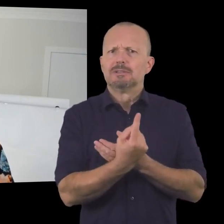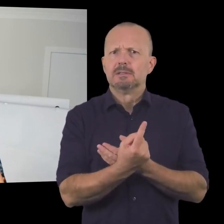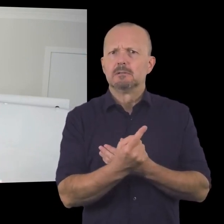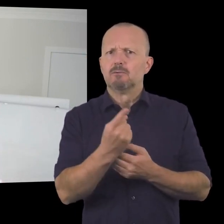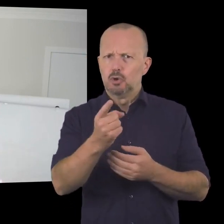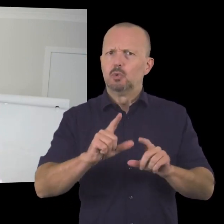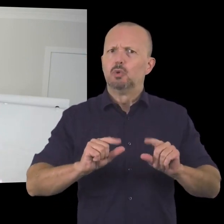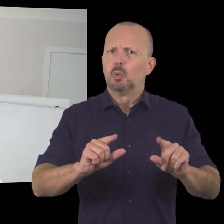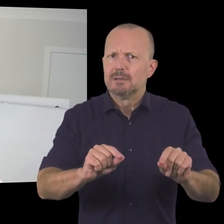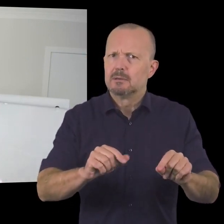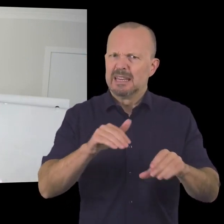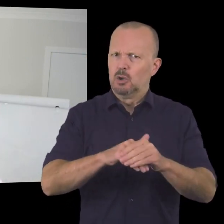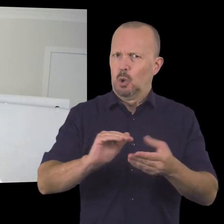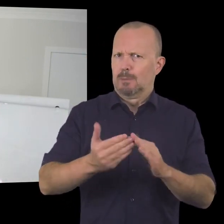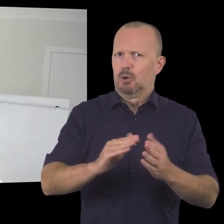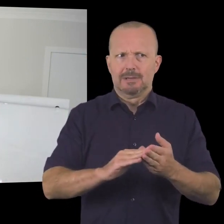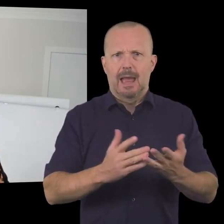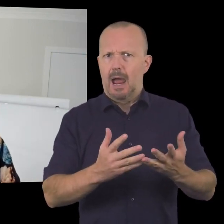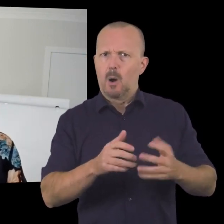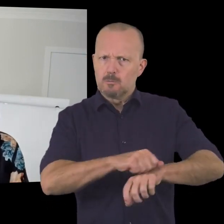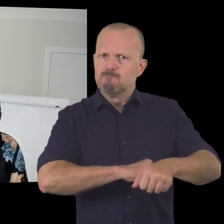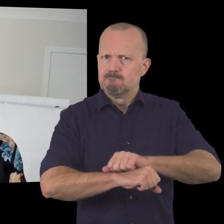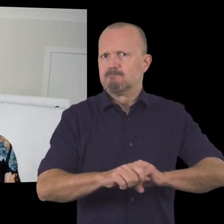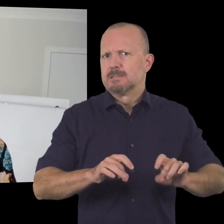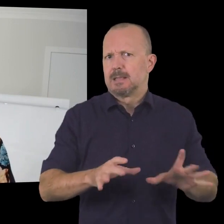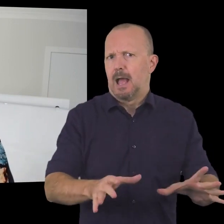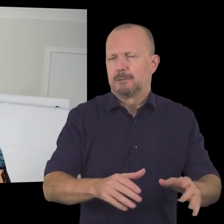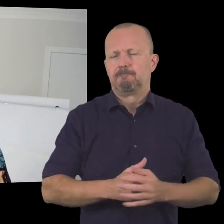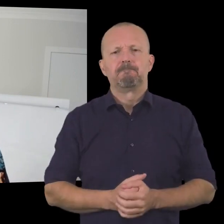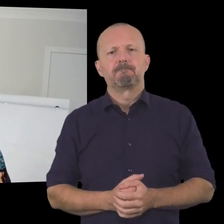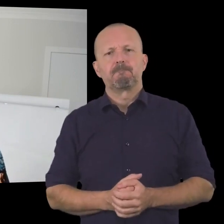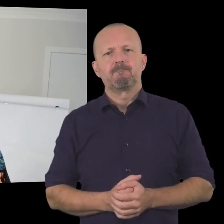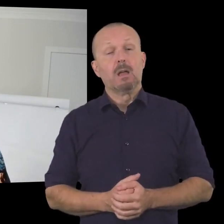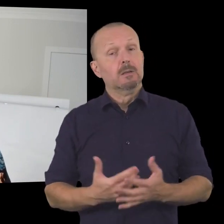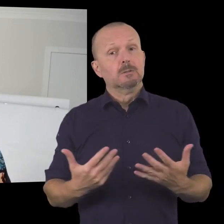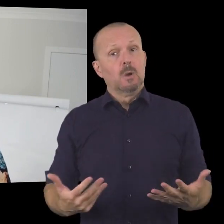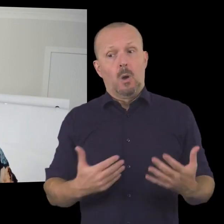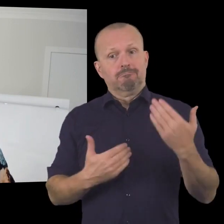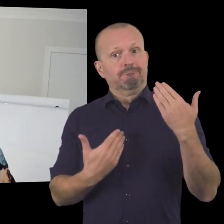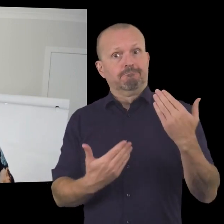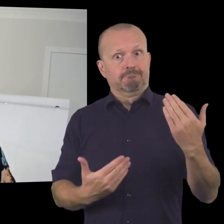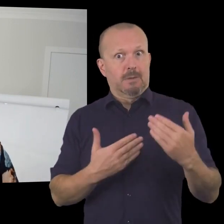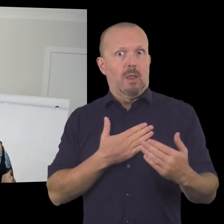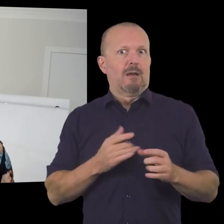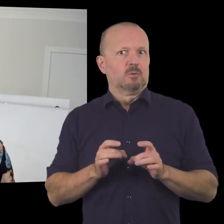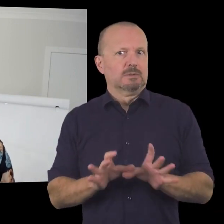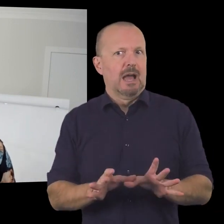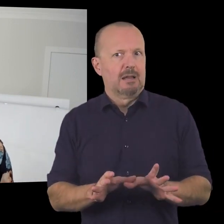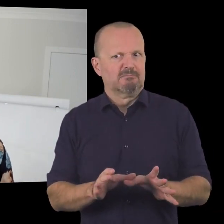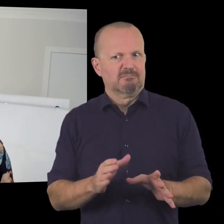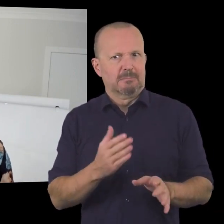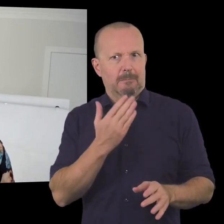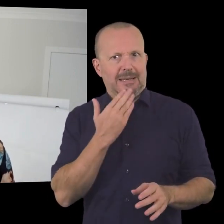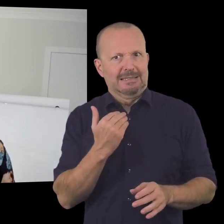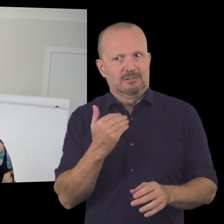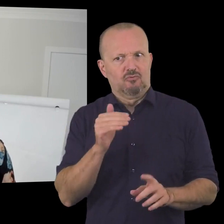are some opportunities for you to do that within your community okay so where I would love to start actually and let me uh